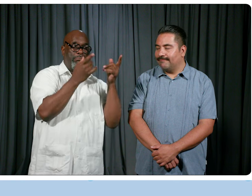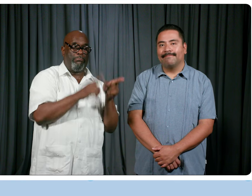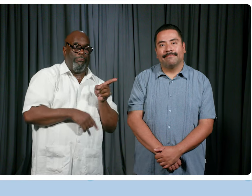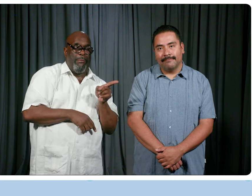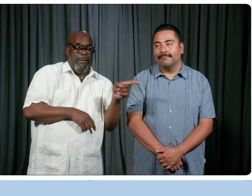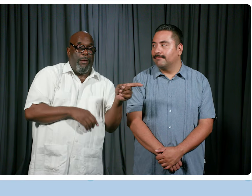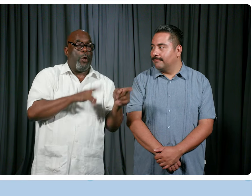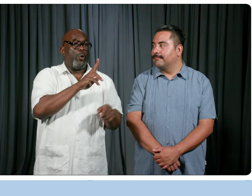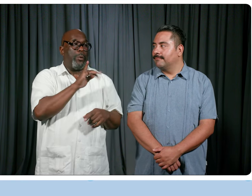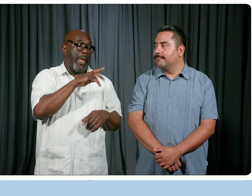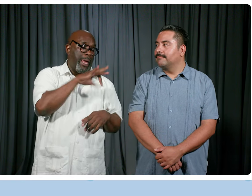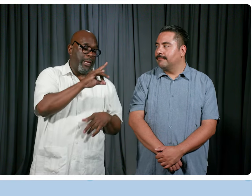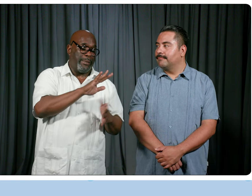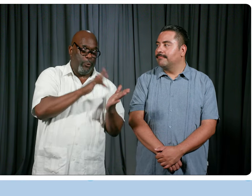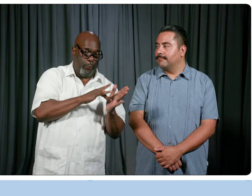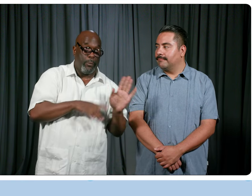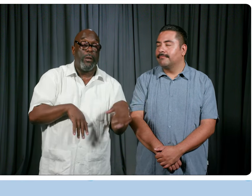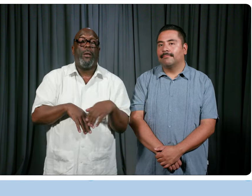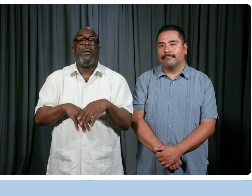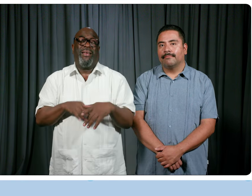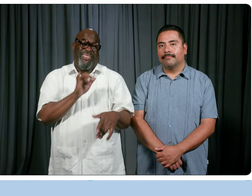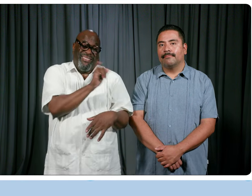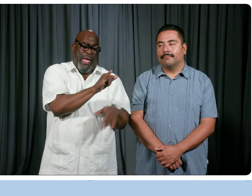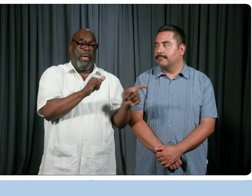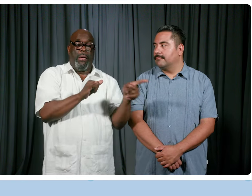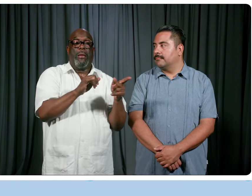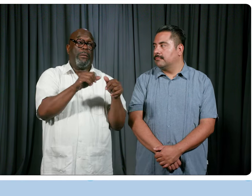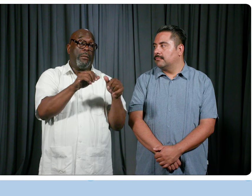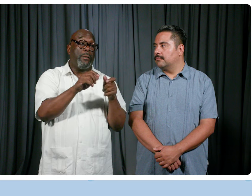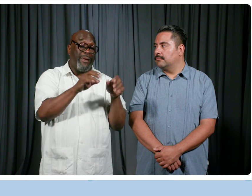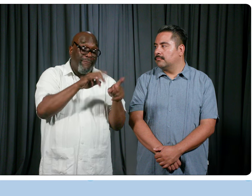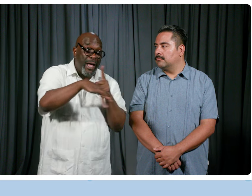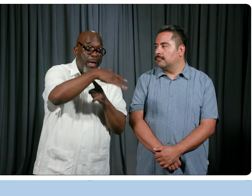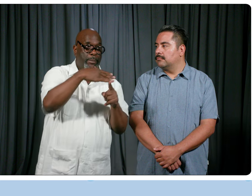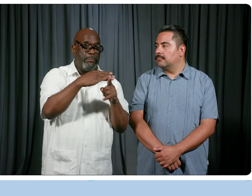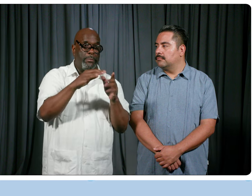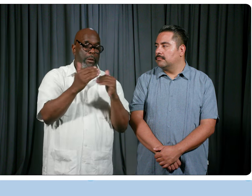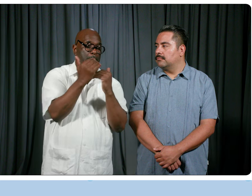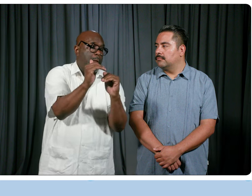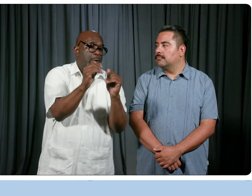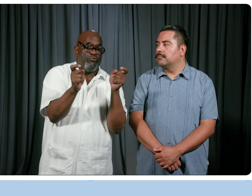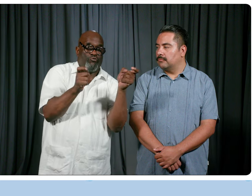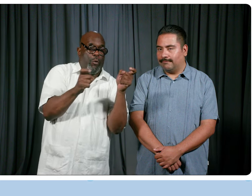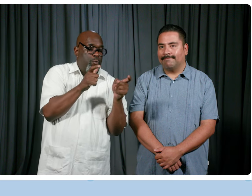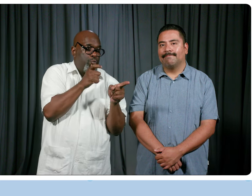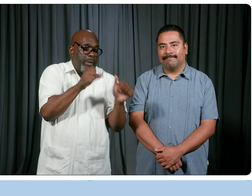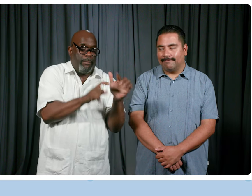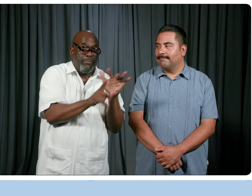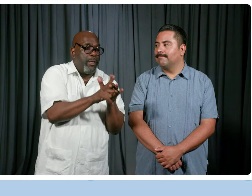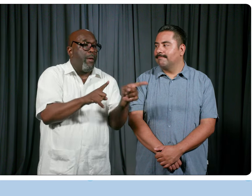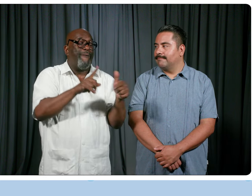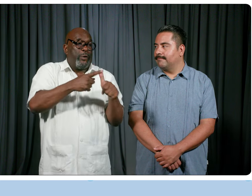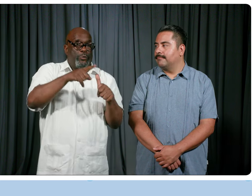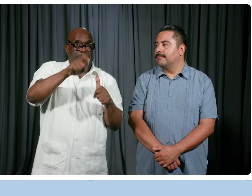which will occur at United Center. Now, that is a very controlled environment in regards to who can attend. You have